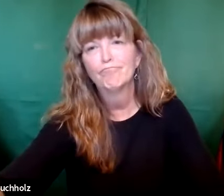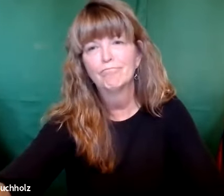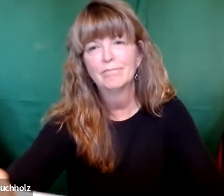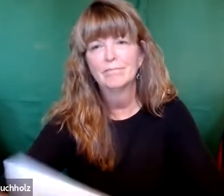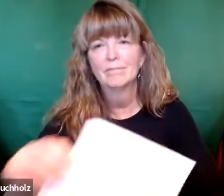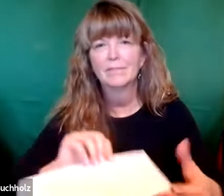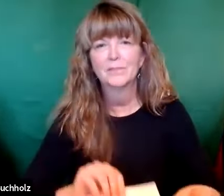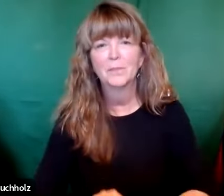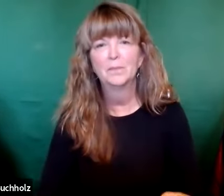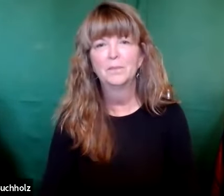Hmm.